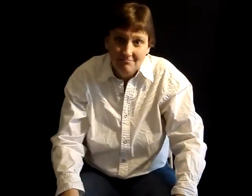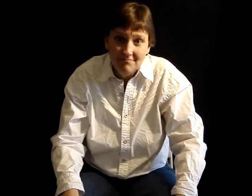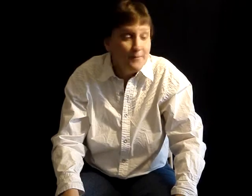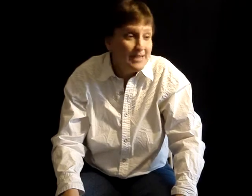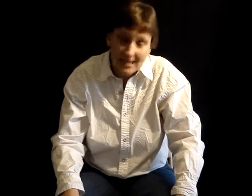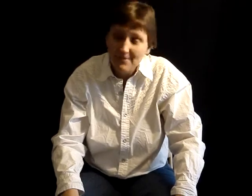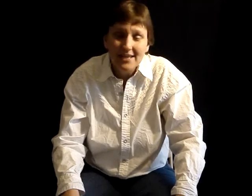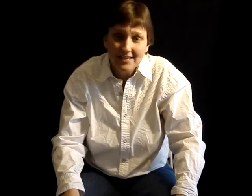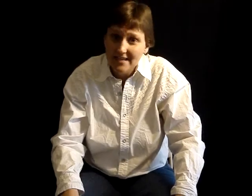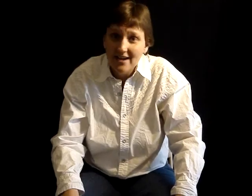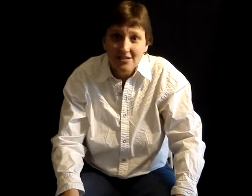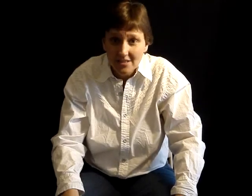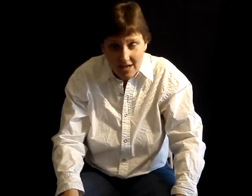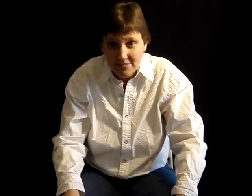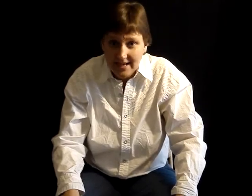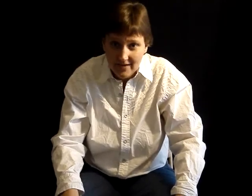I'm going to keep kicking it down until it comes down.